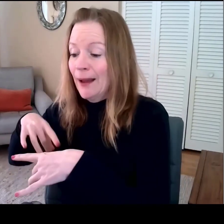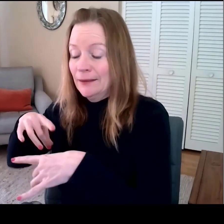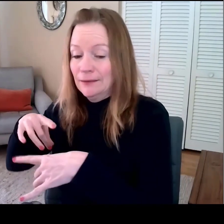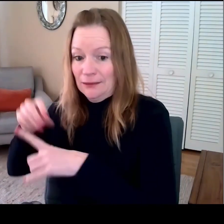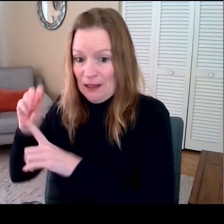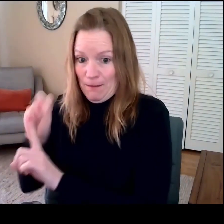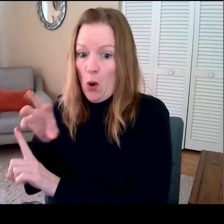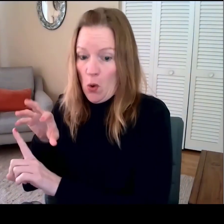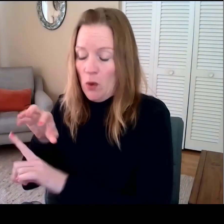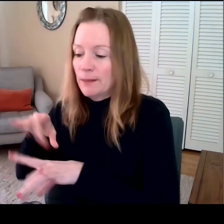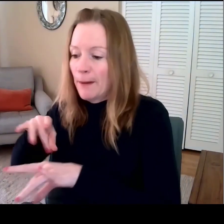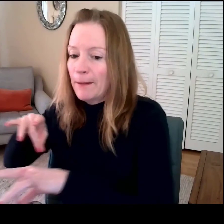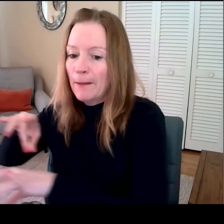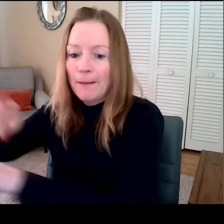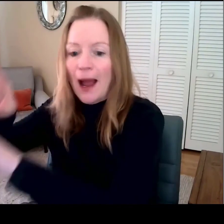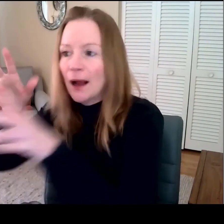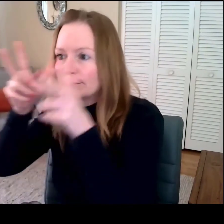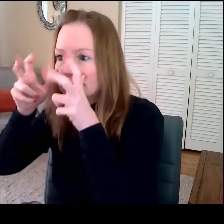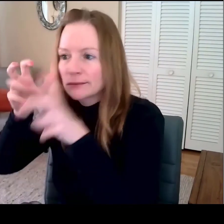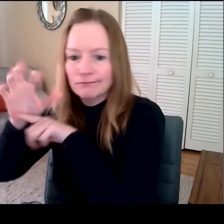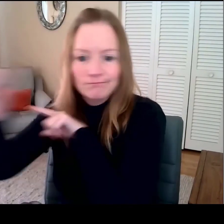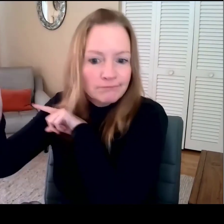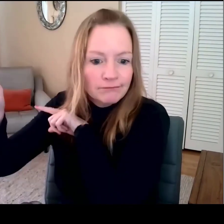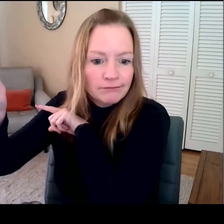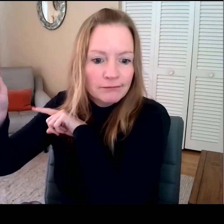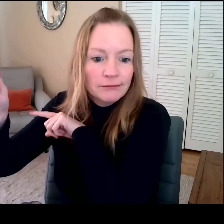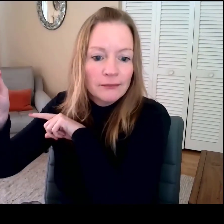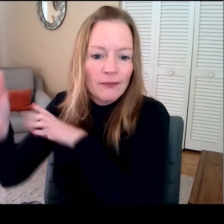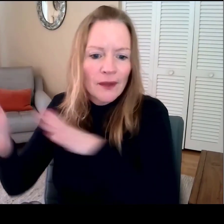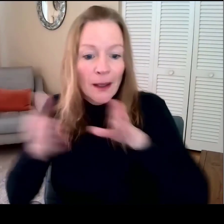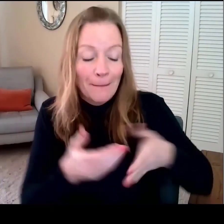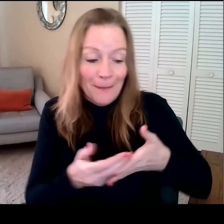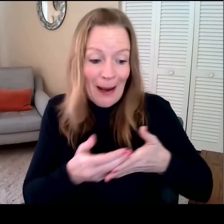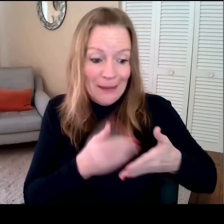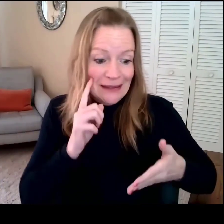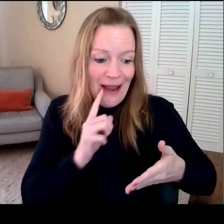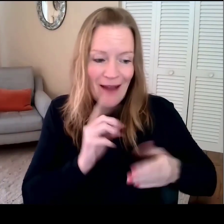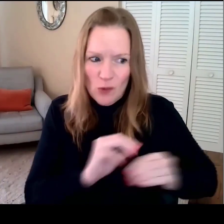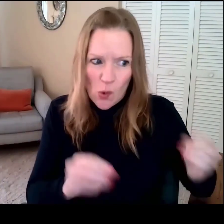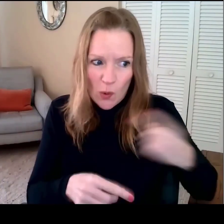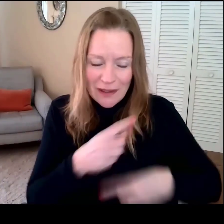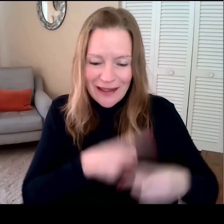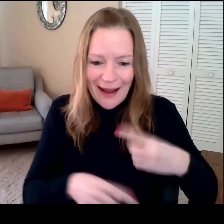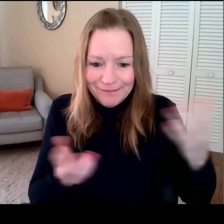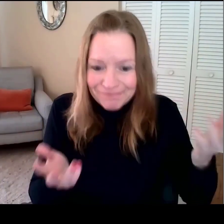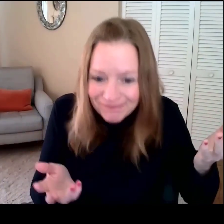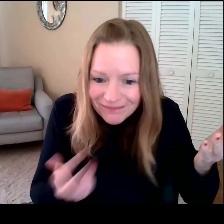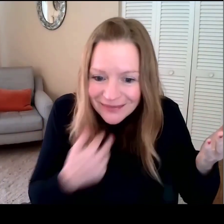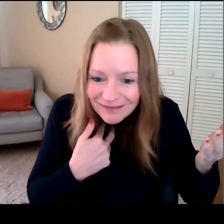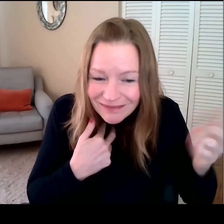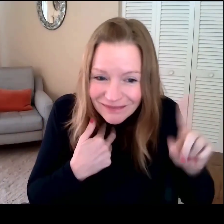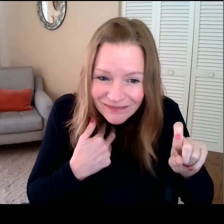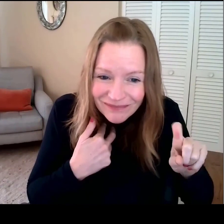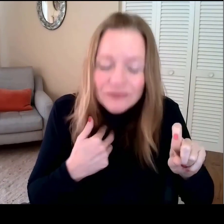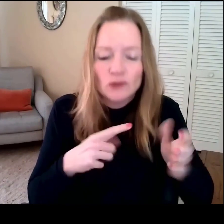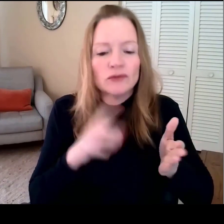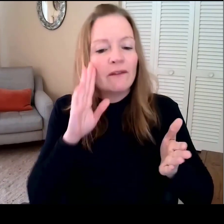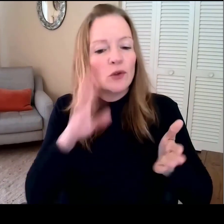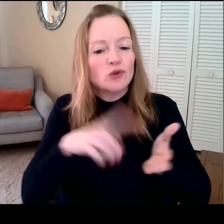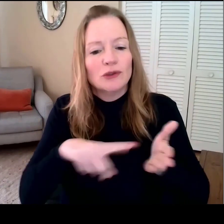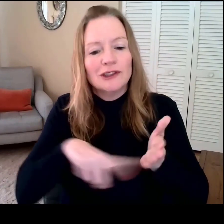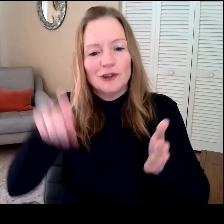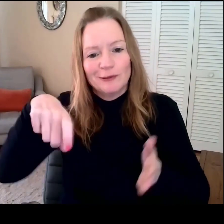exposed to sign become expert sign watchers. But deaf infants who miss out on this input might be at a disadvantage.